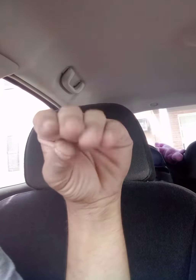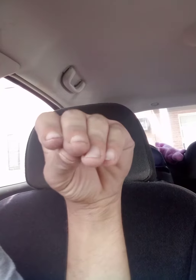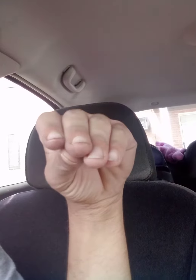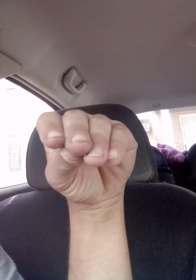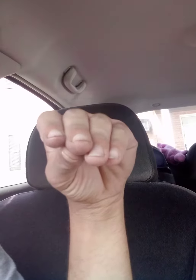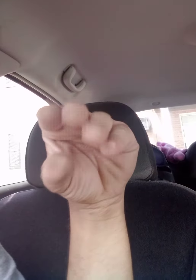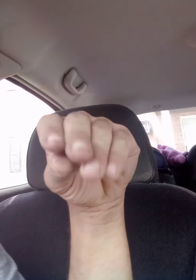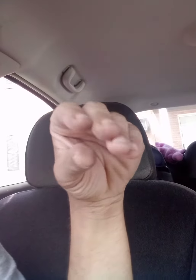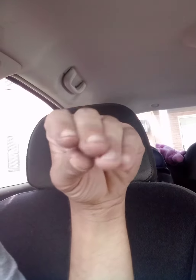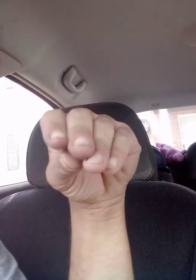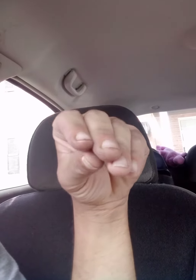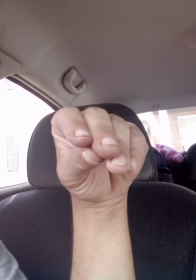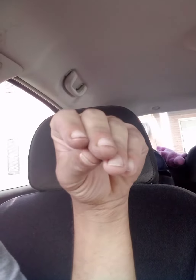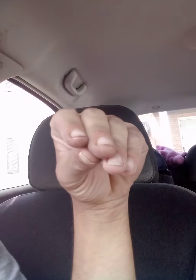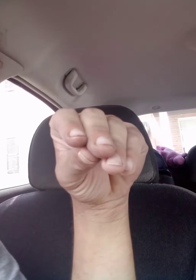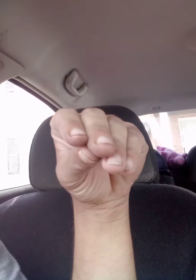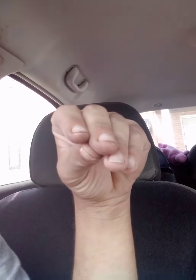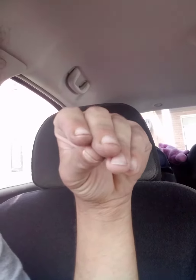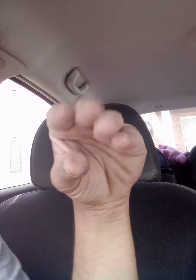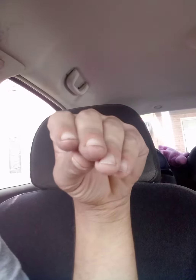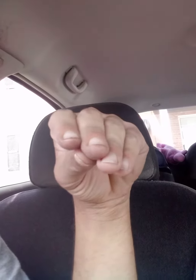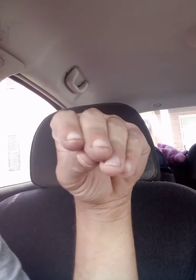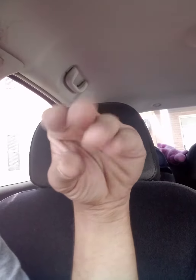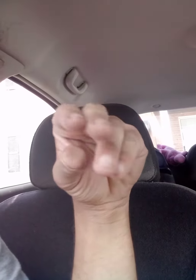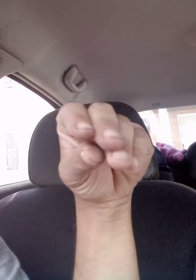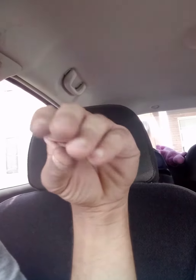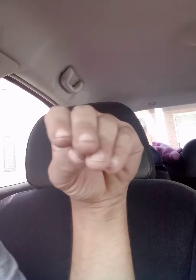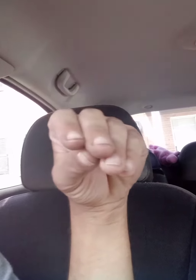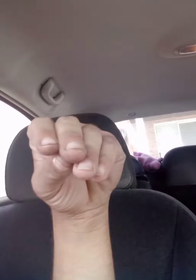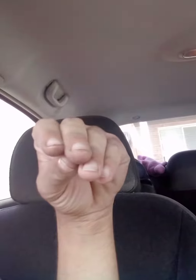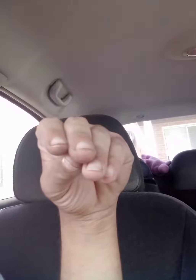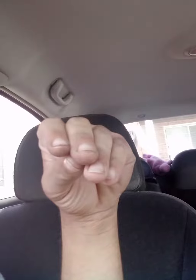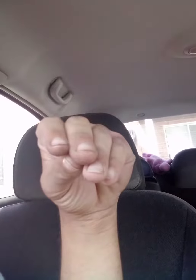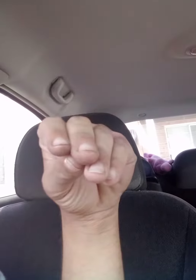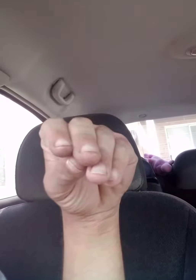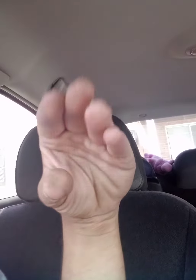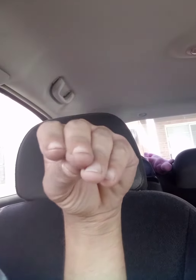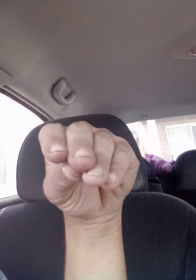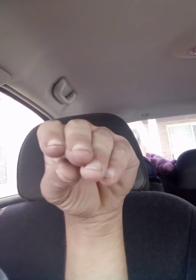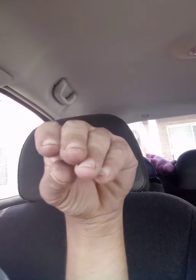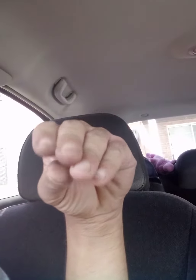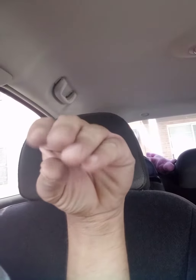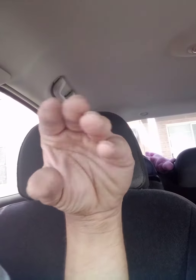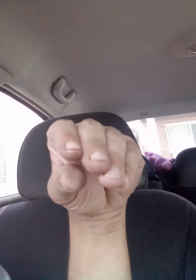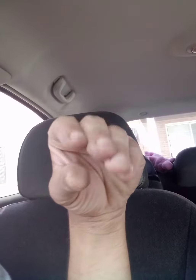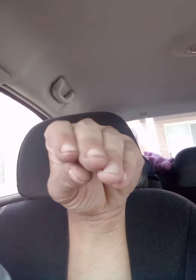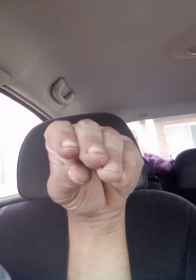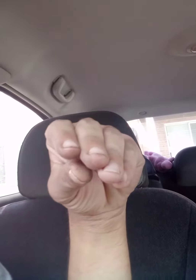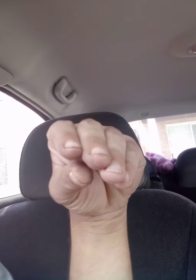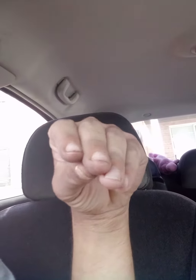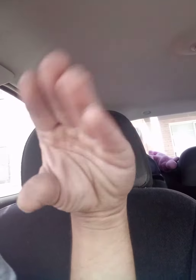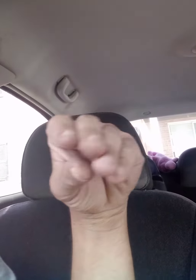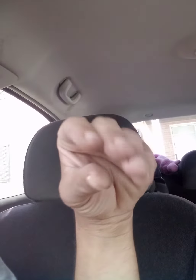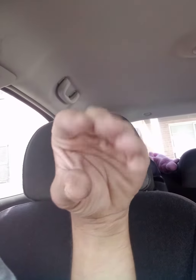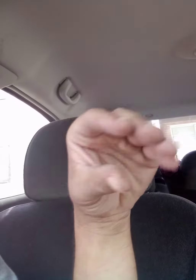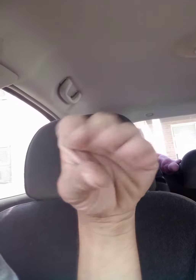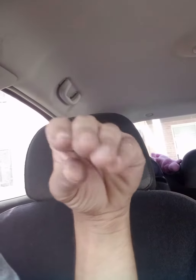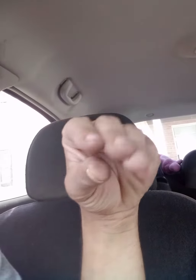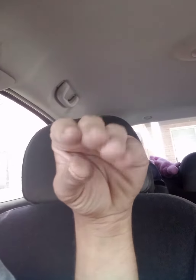okay so what's up uh um family youtube uh shit um family of youtube shit man whatever the fuck you be